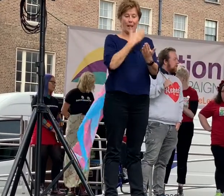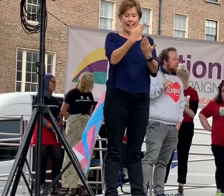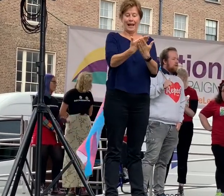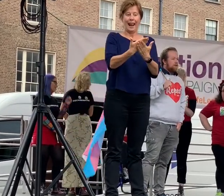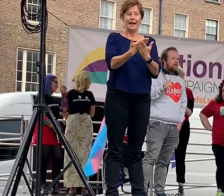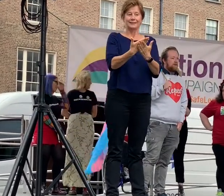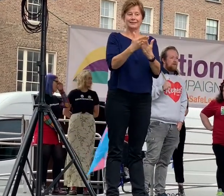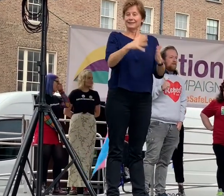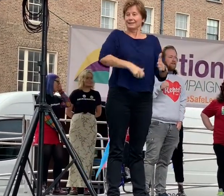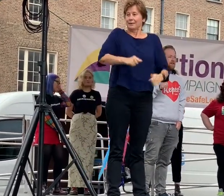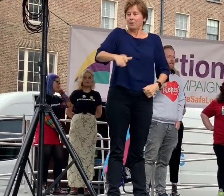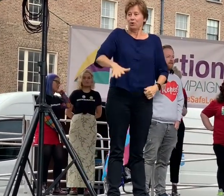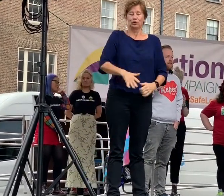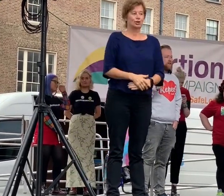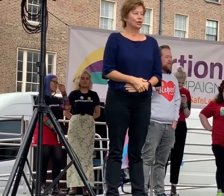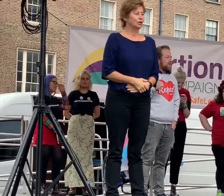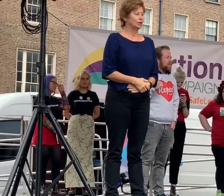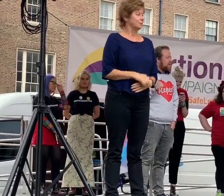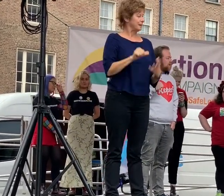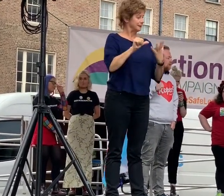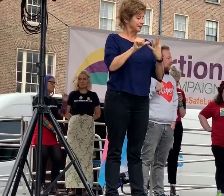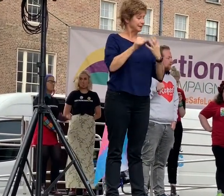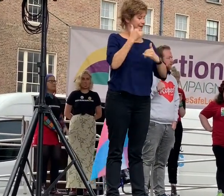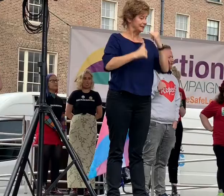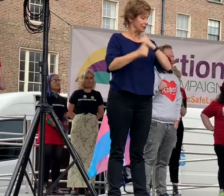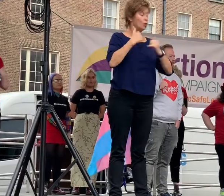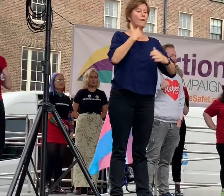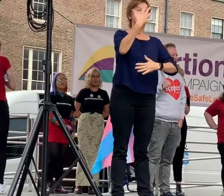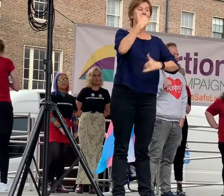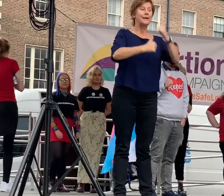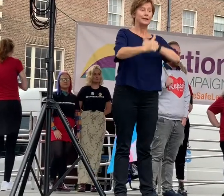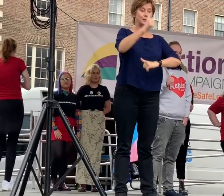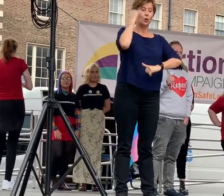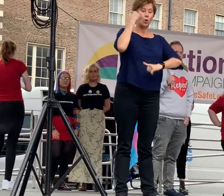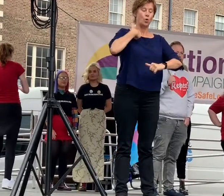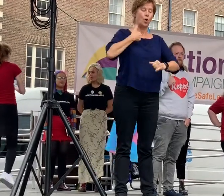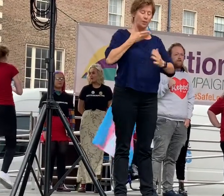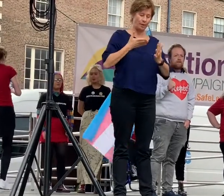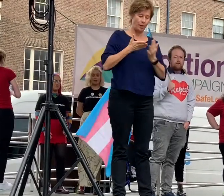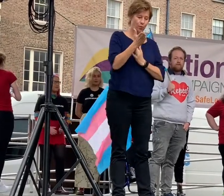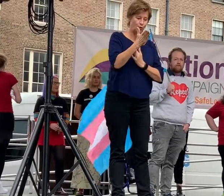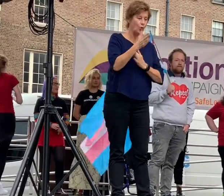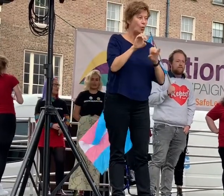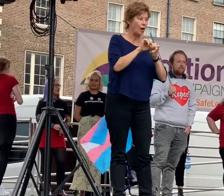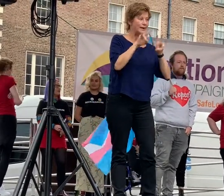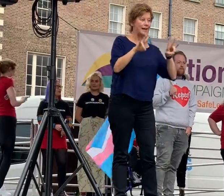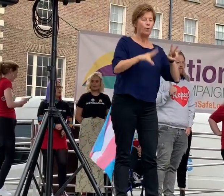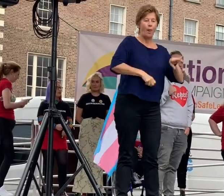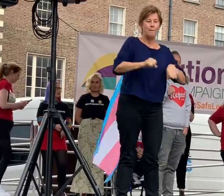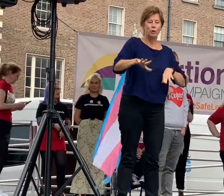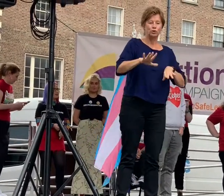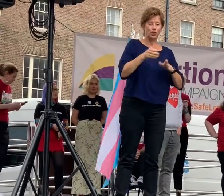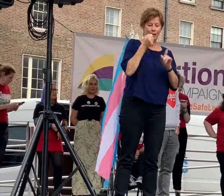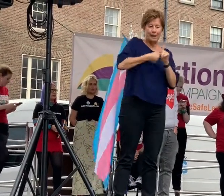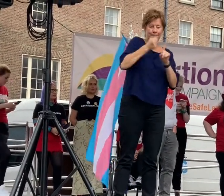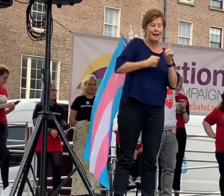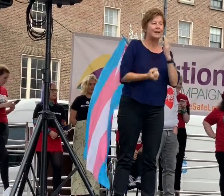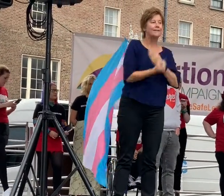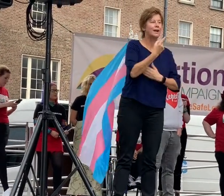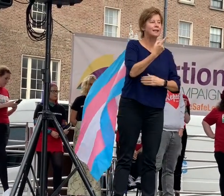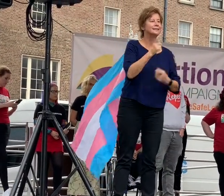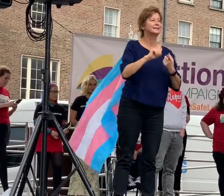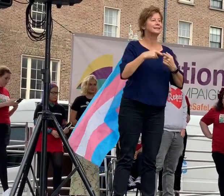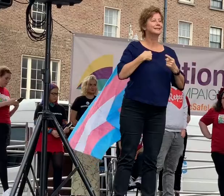So, about six years, no, five years ago I went to a Need for Abortion campaign event and I performed a poem where I told